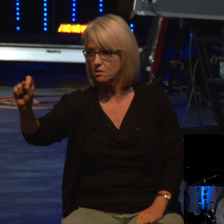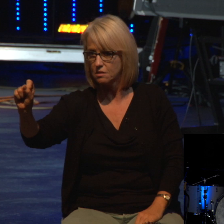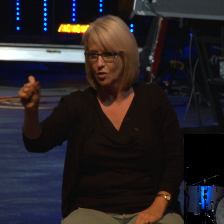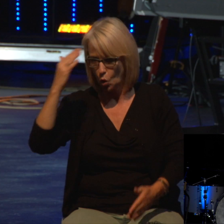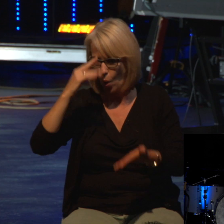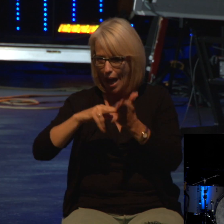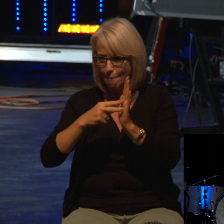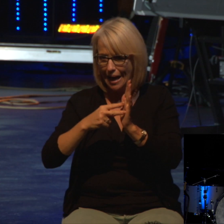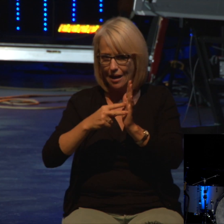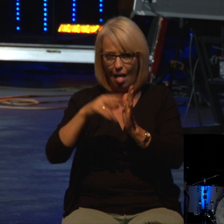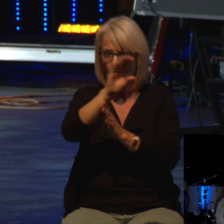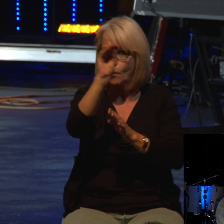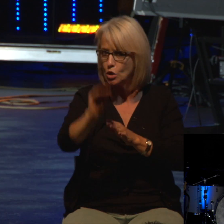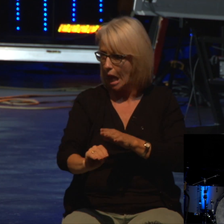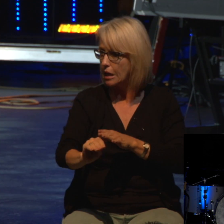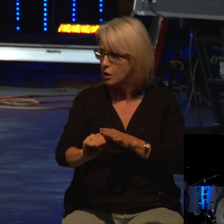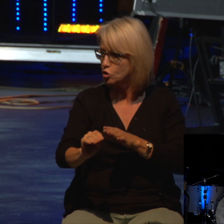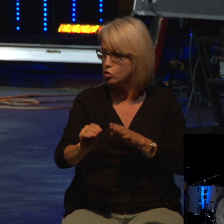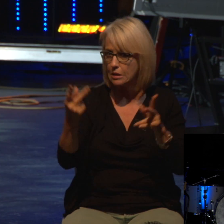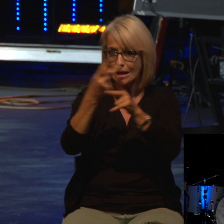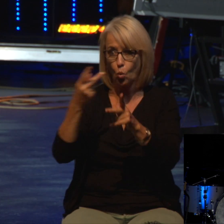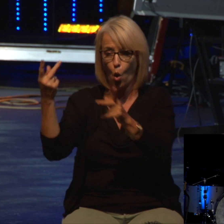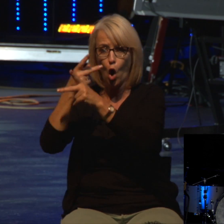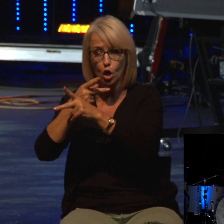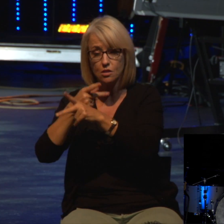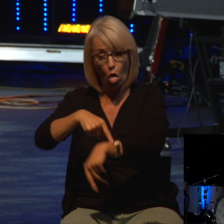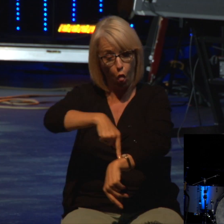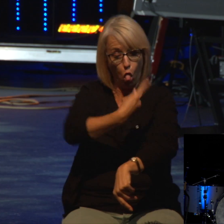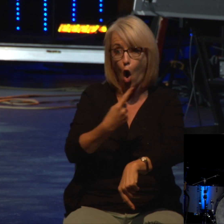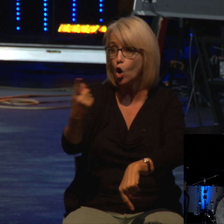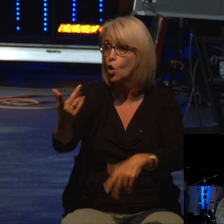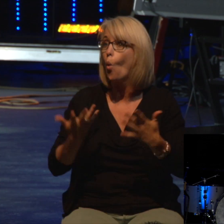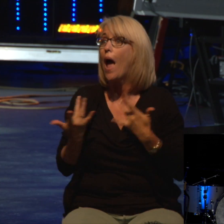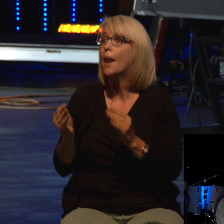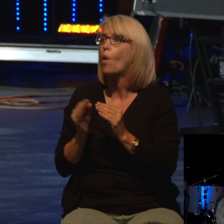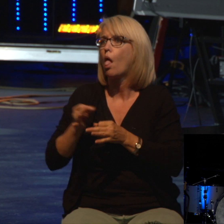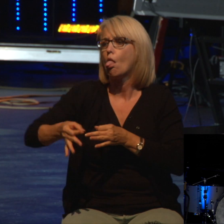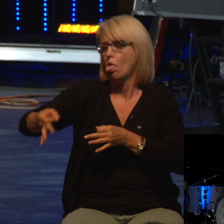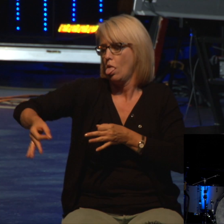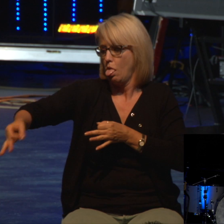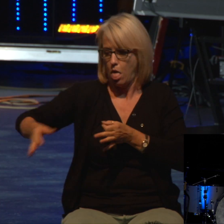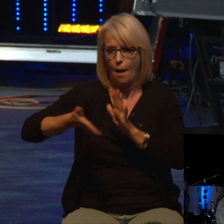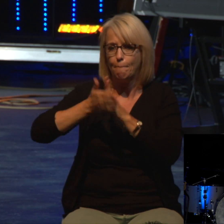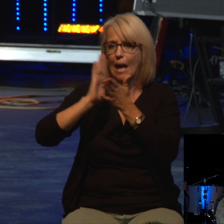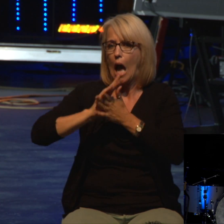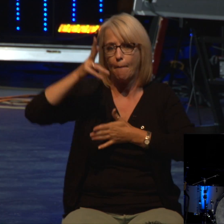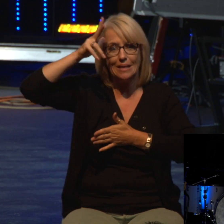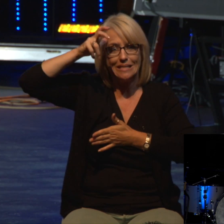the odds build up on you the longer you wait the more opportunity you give to Satan to